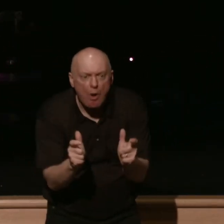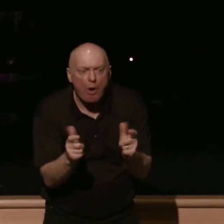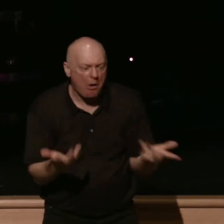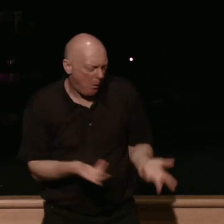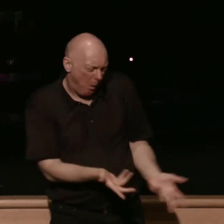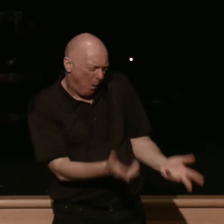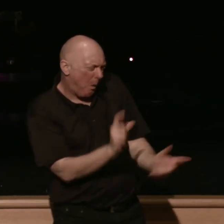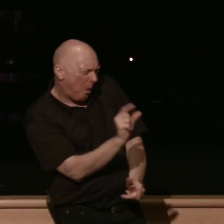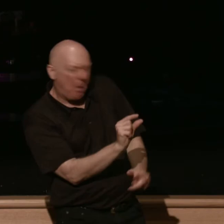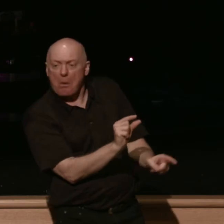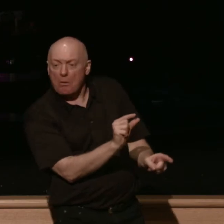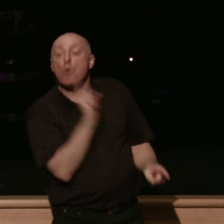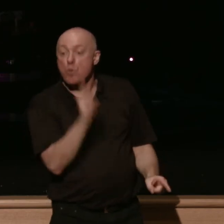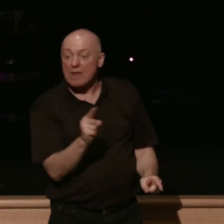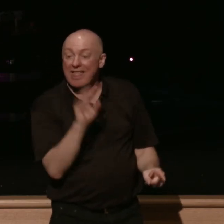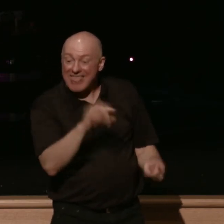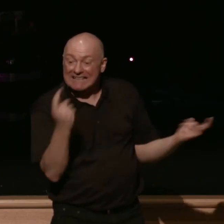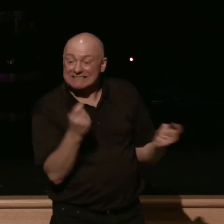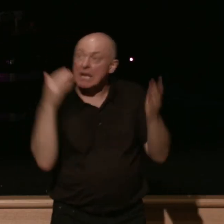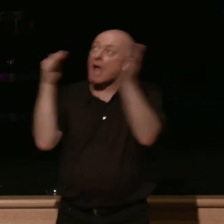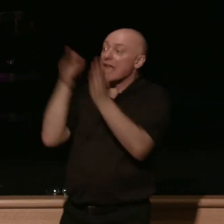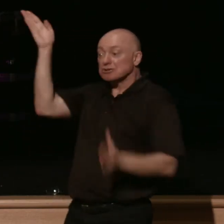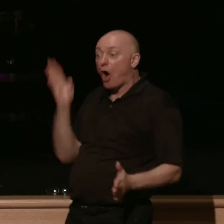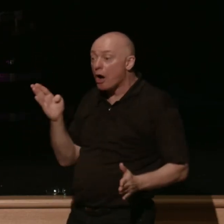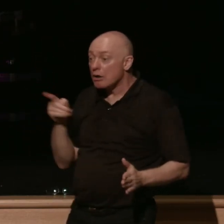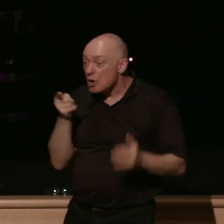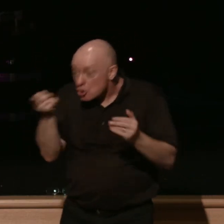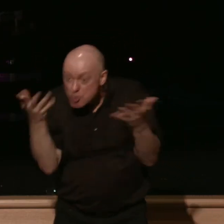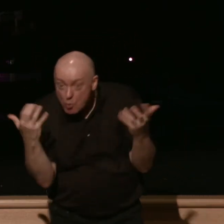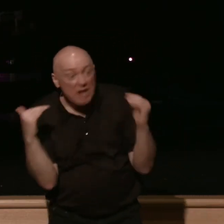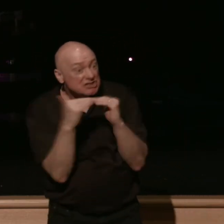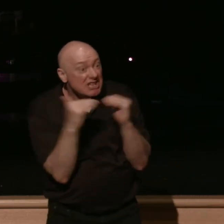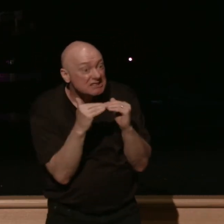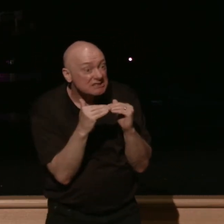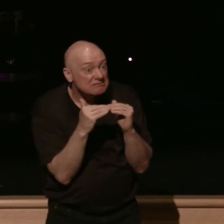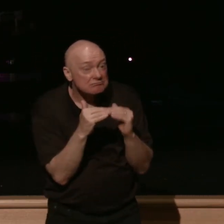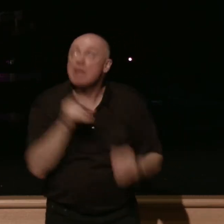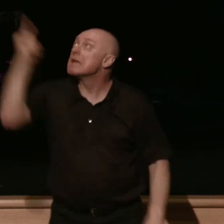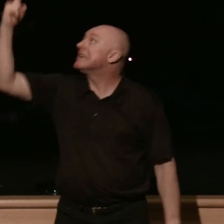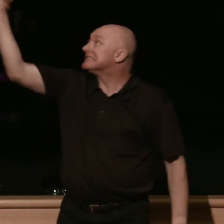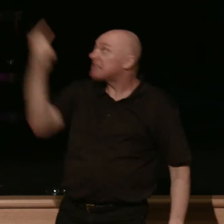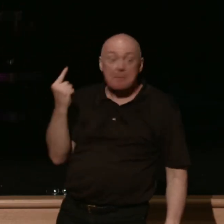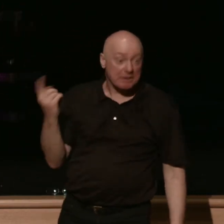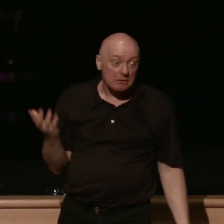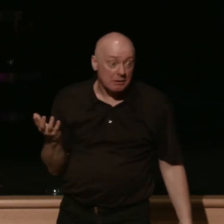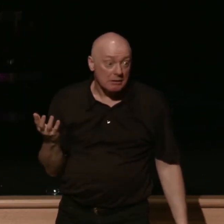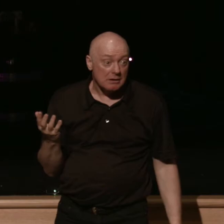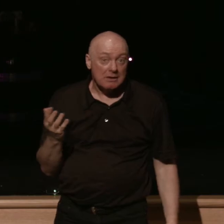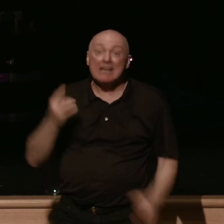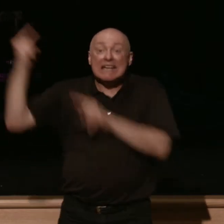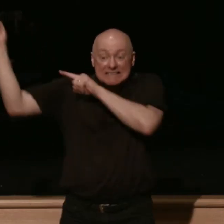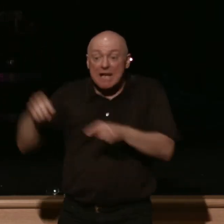greatest offense sits against god you want justice says the lord he's coming he's coming to purify you